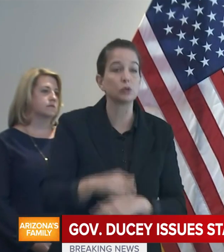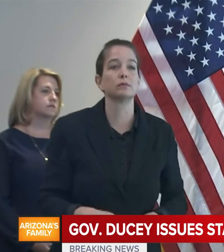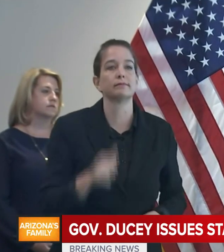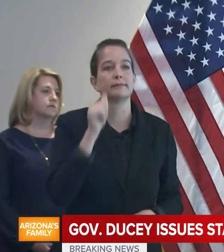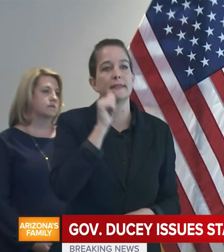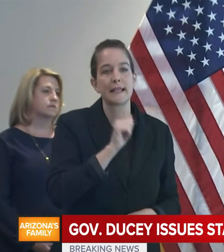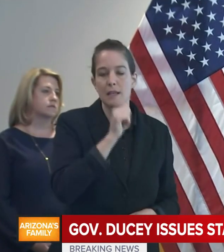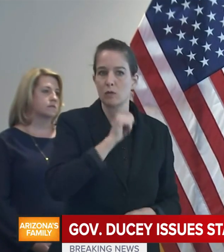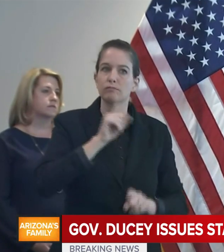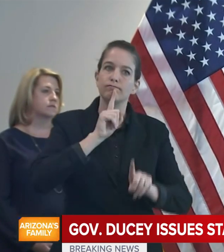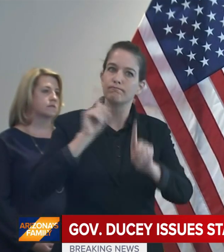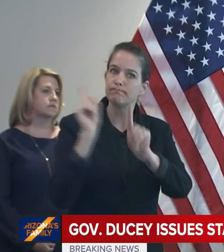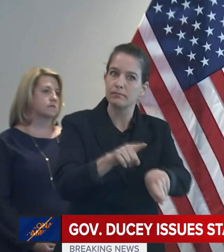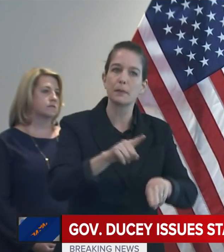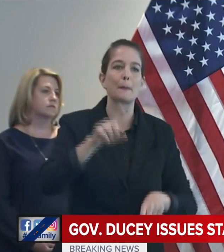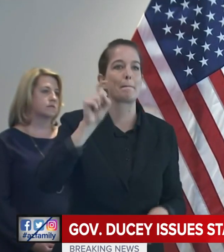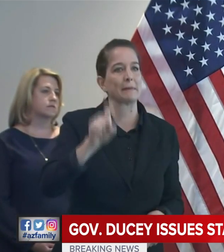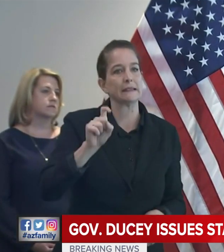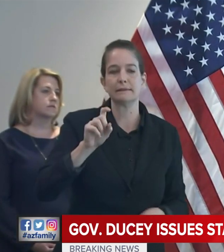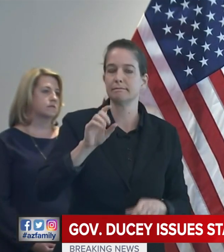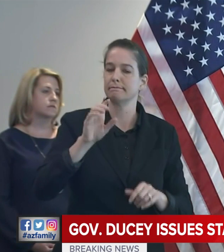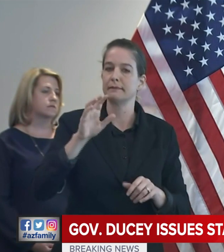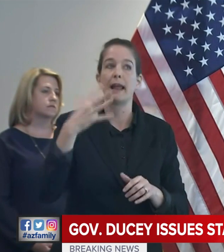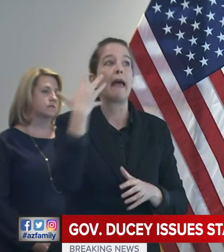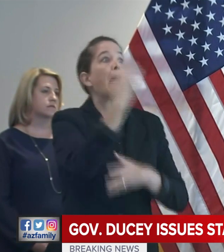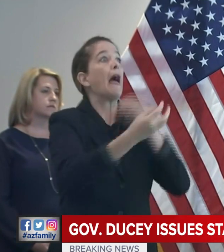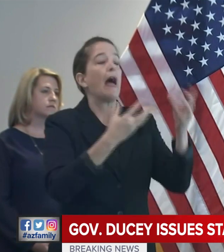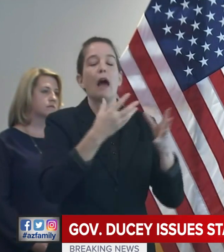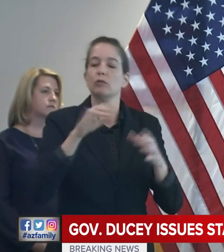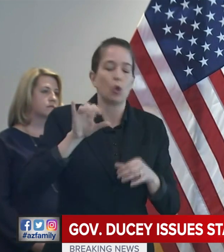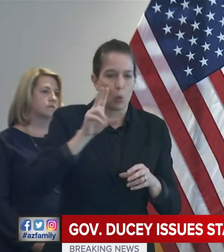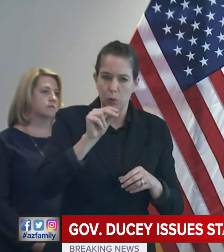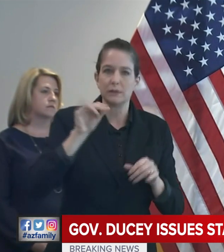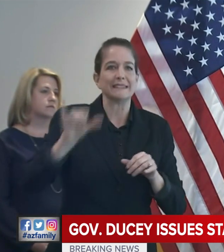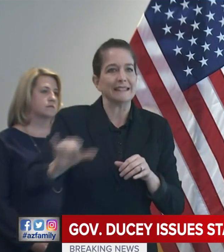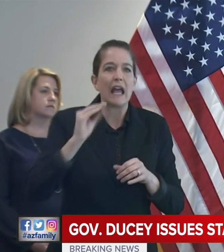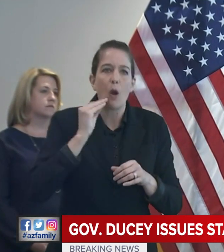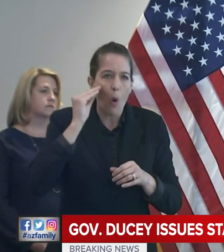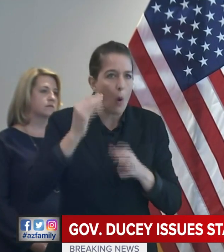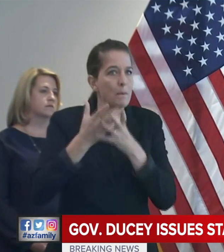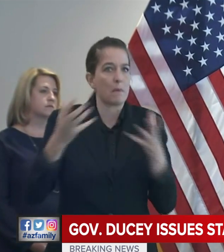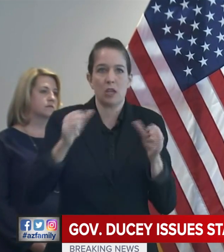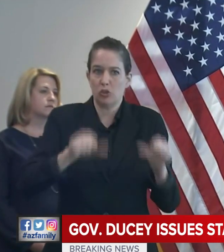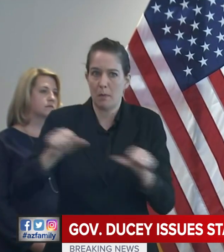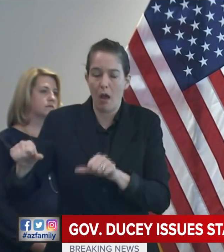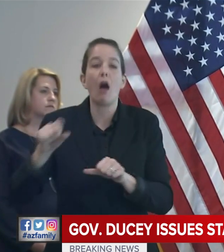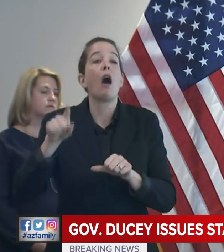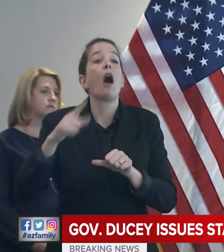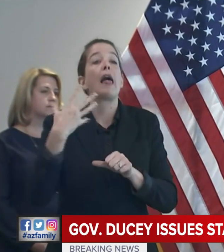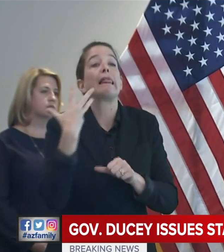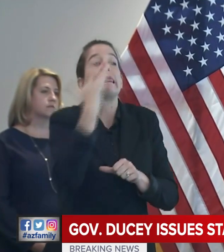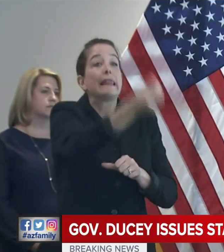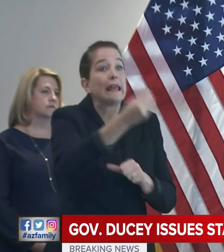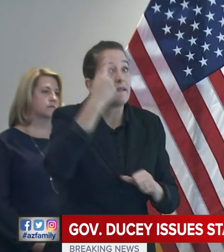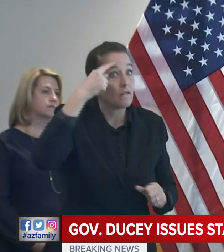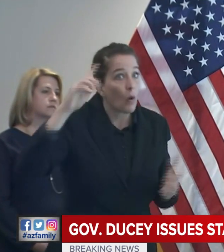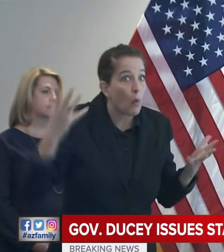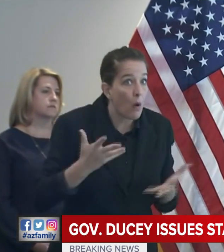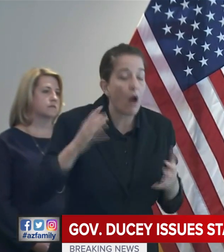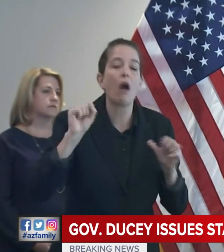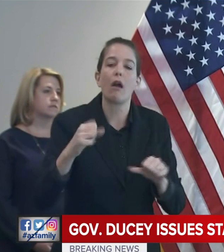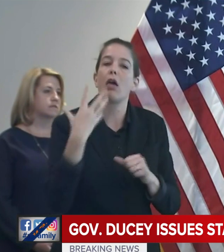away from home, except to conduct or participate in essential activities or essential services.